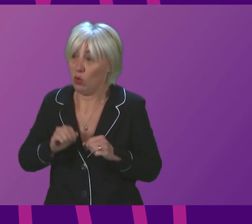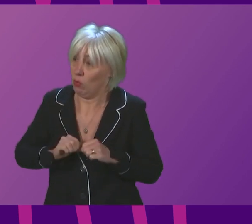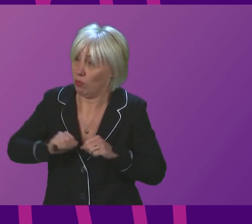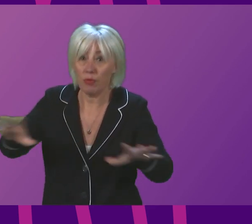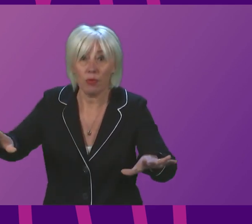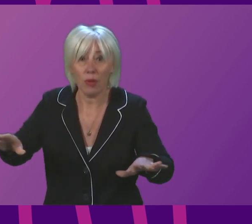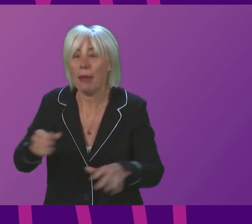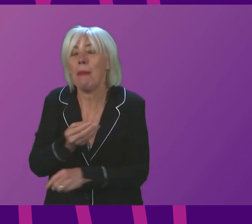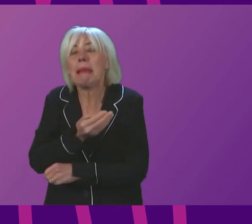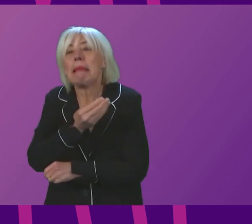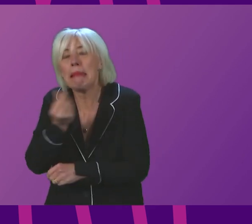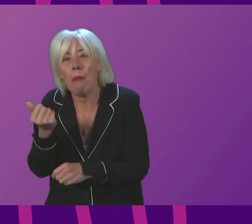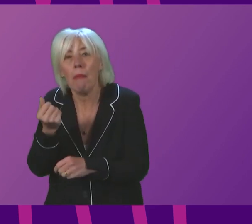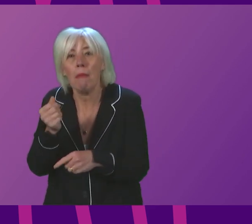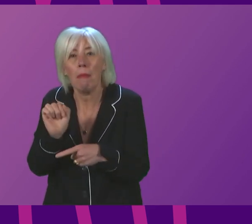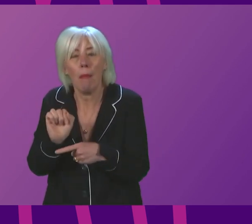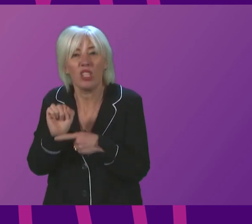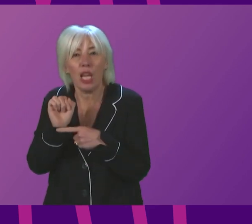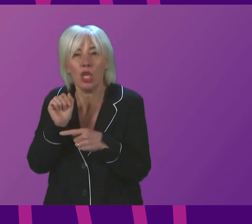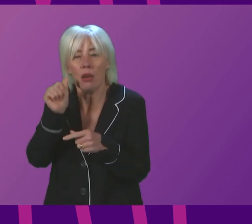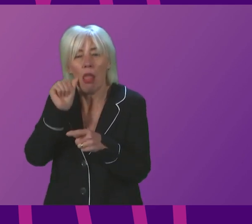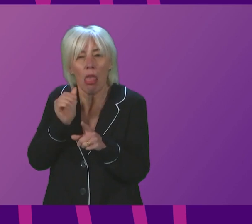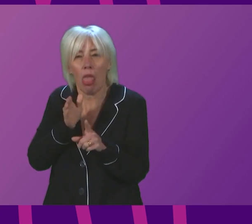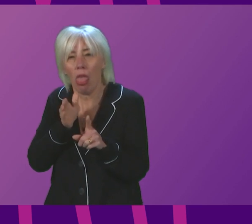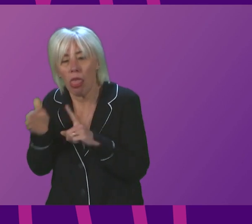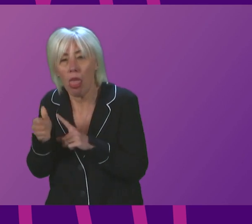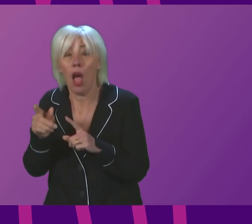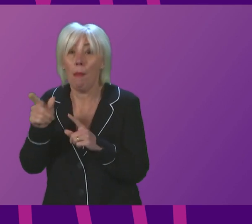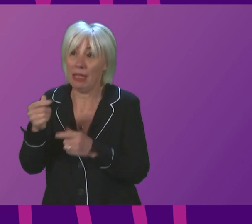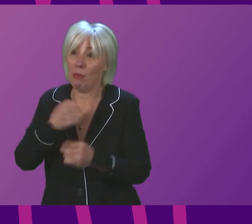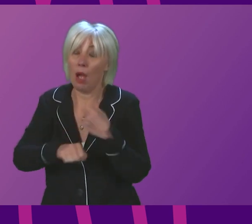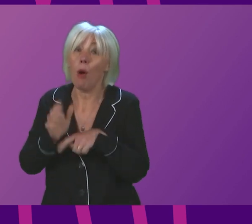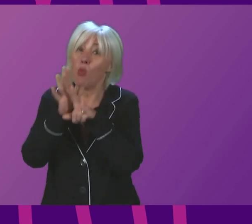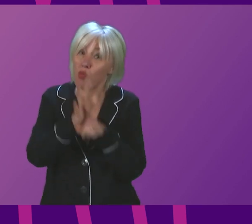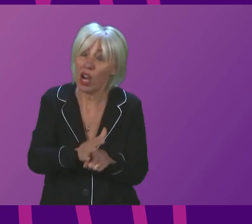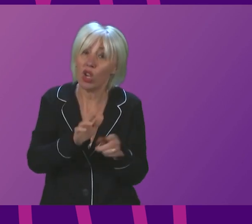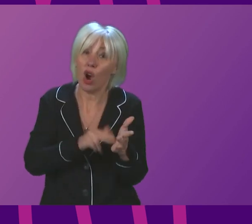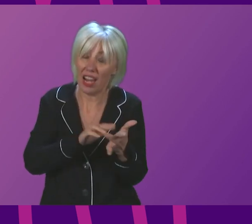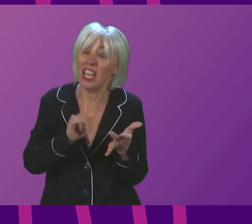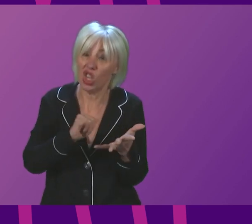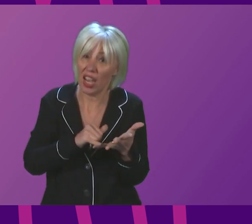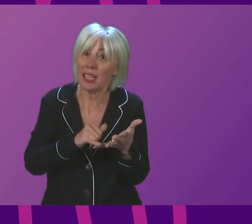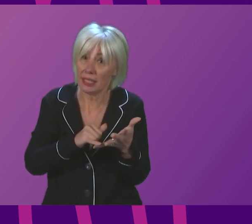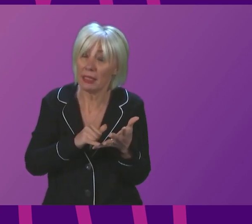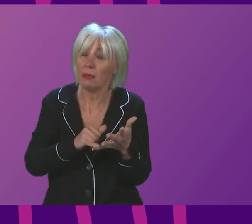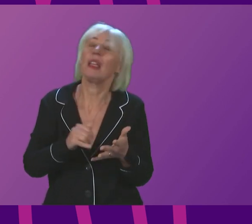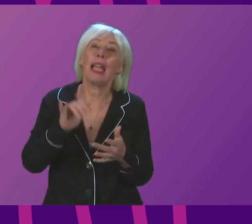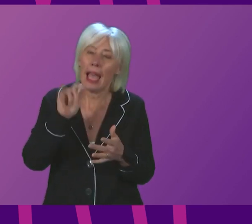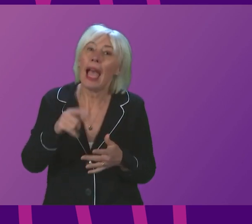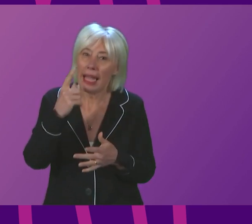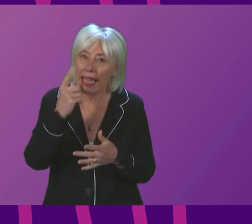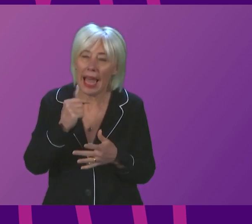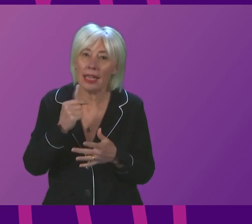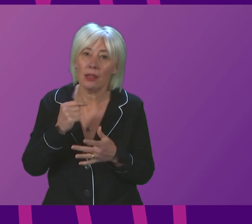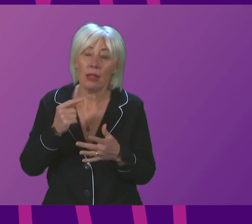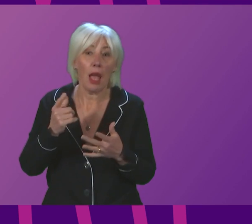some immune evasion will create this pressure, even if the disease the new variant causes in individuals is no